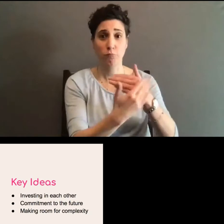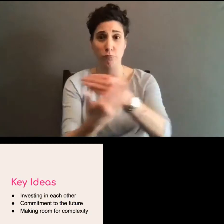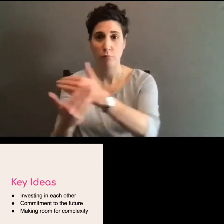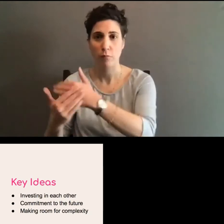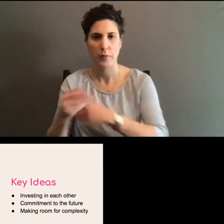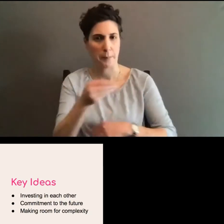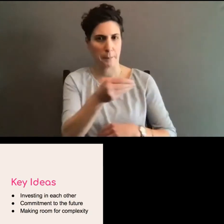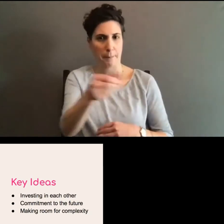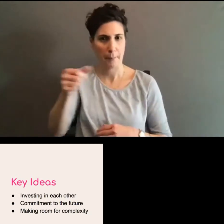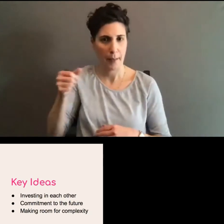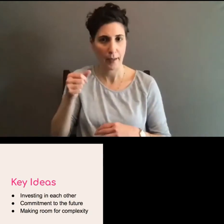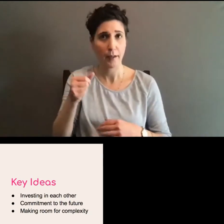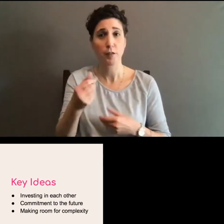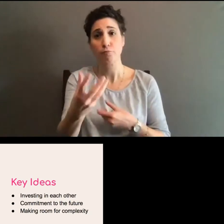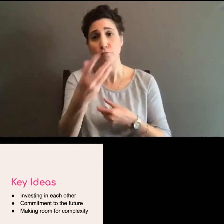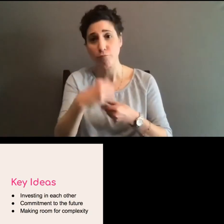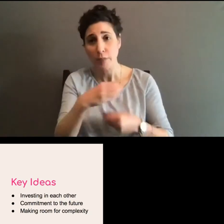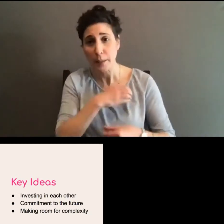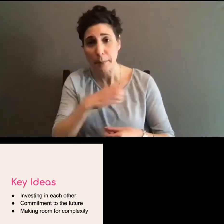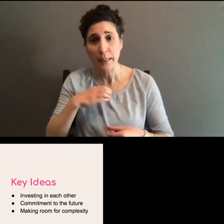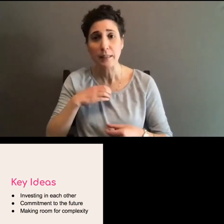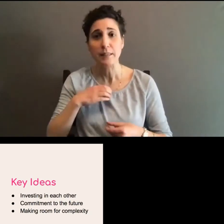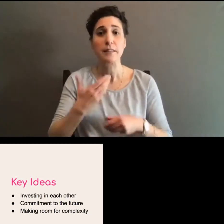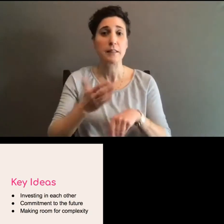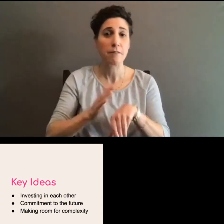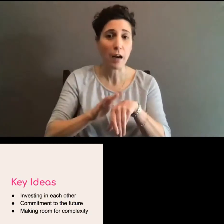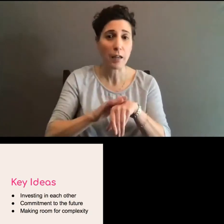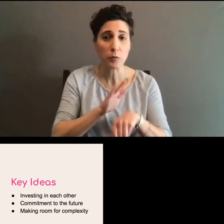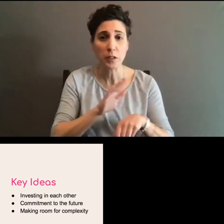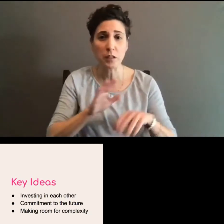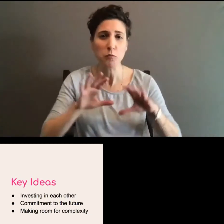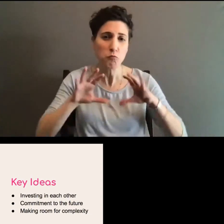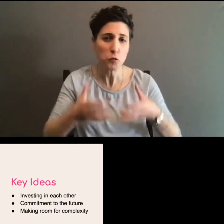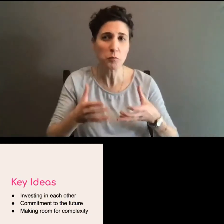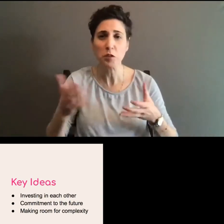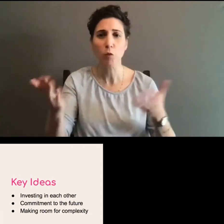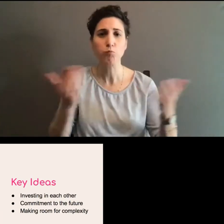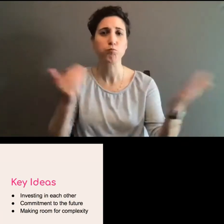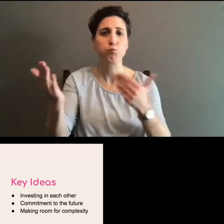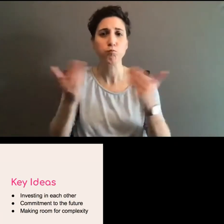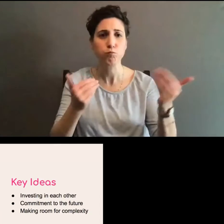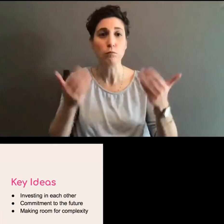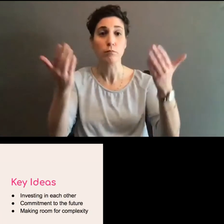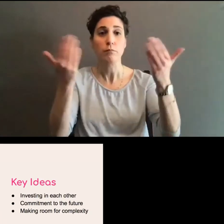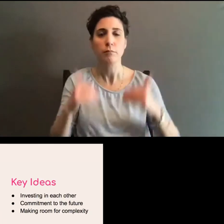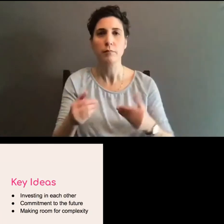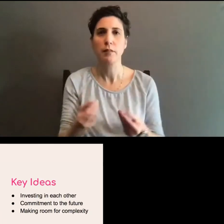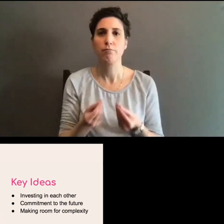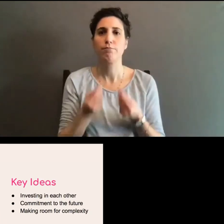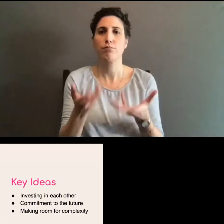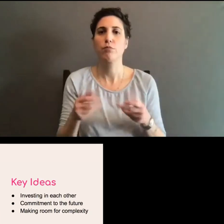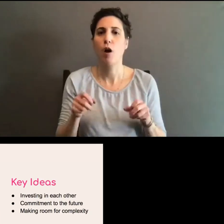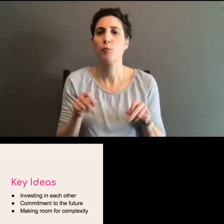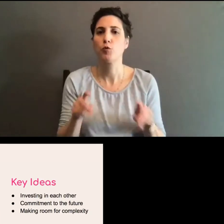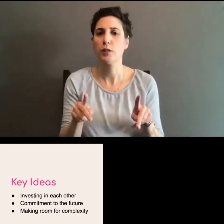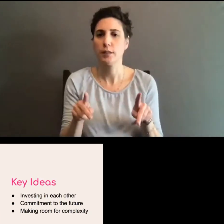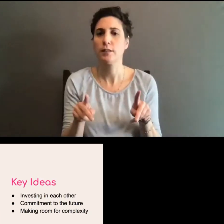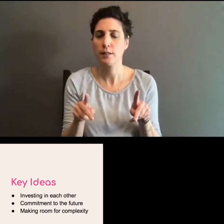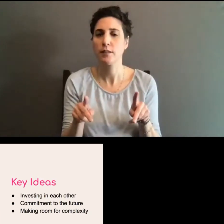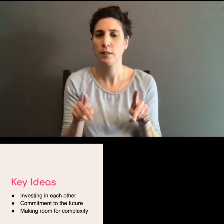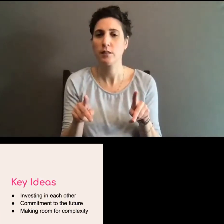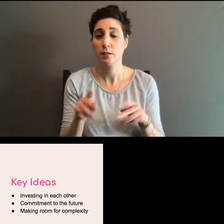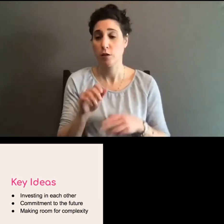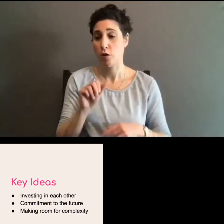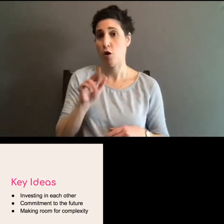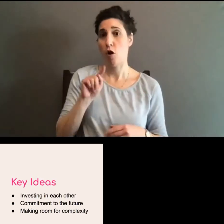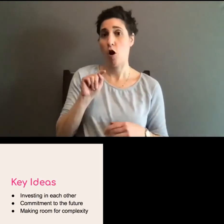committees and advisories, all that kind of work. Manufacturing opportunity. As arts organizations, you know,